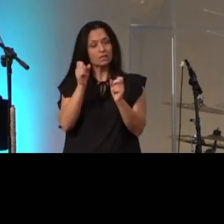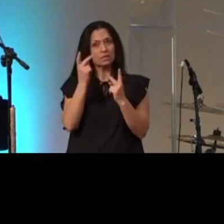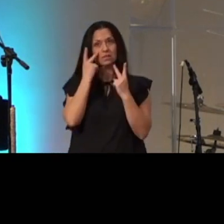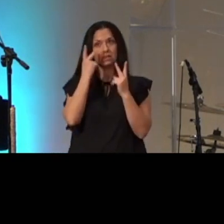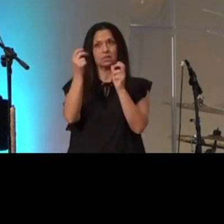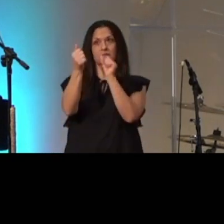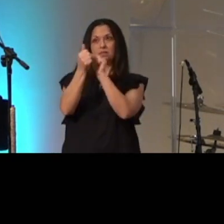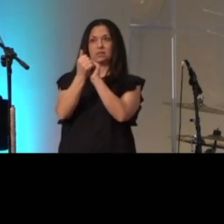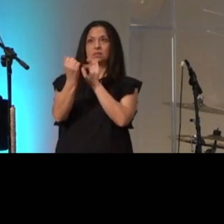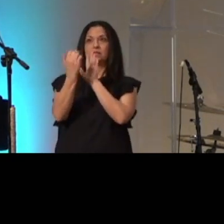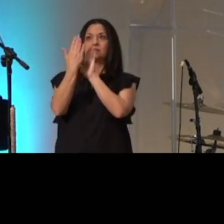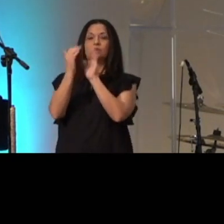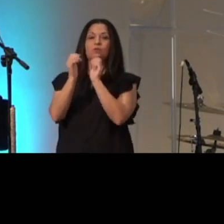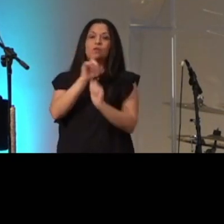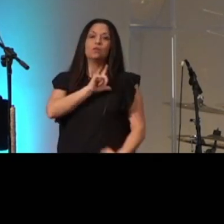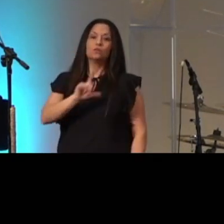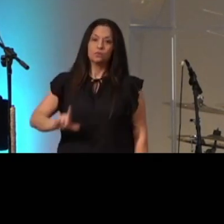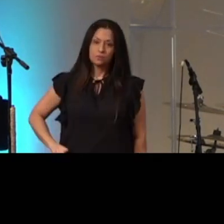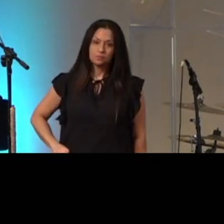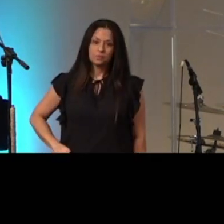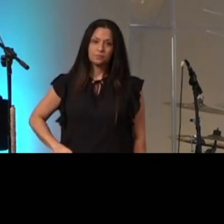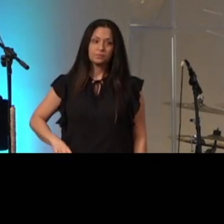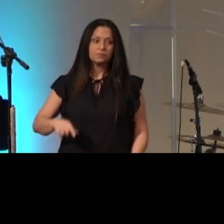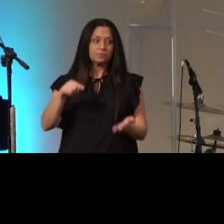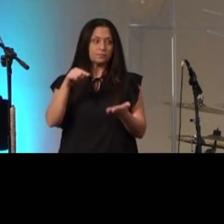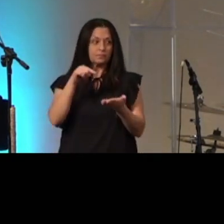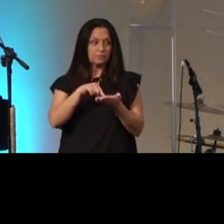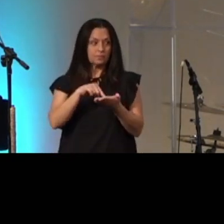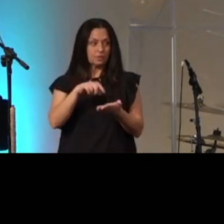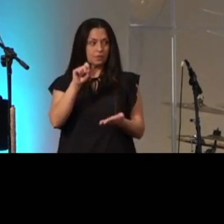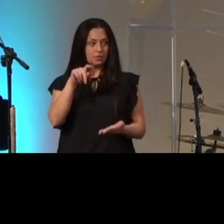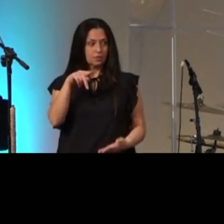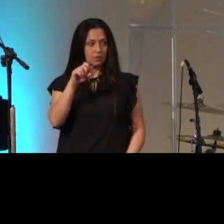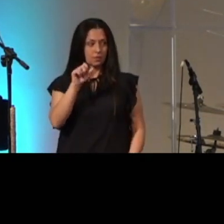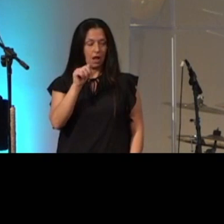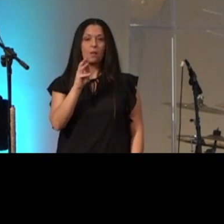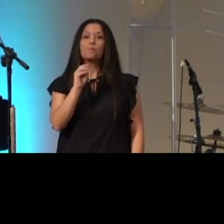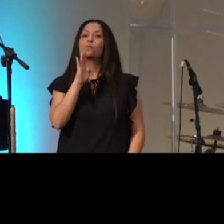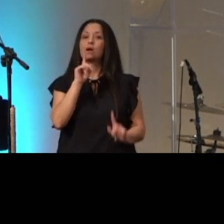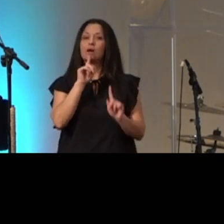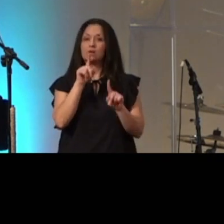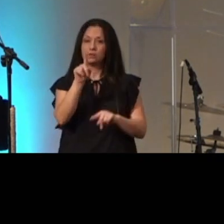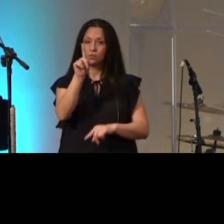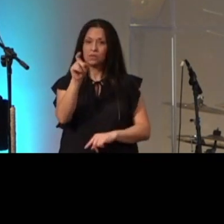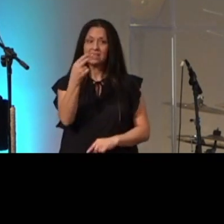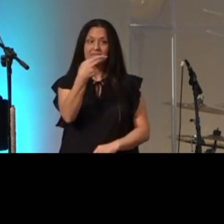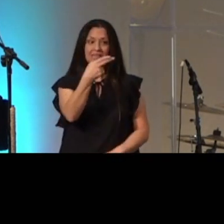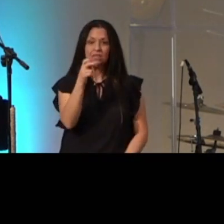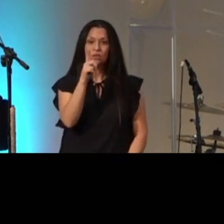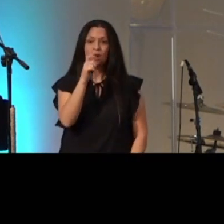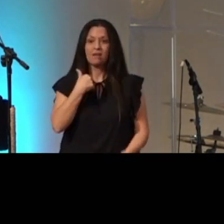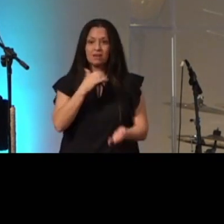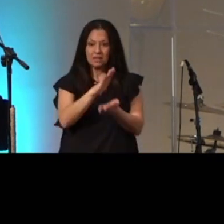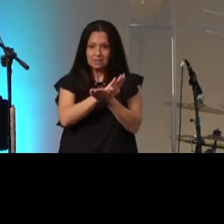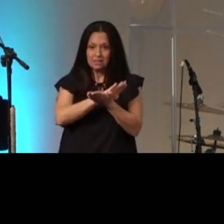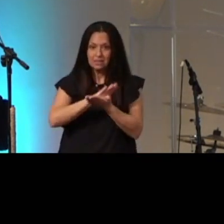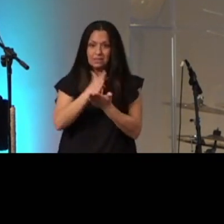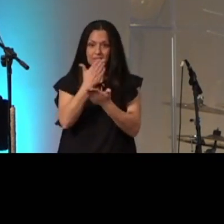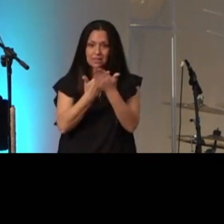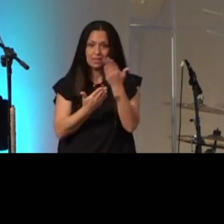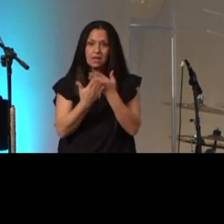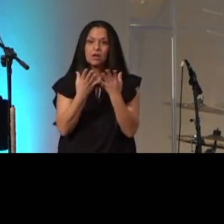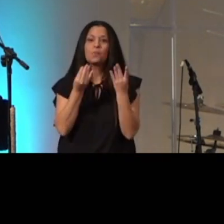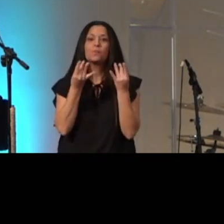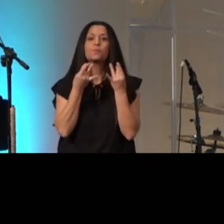and this psalm answers the question he who has clean hands and a pure